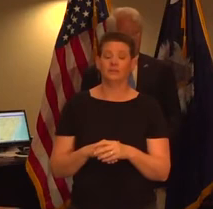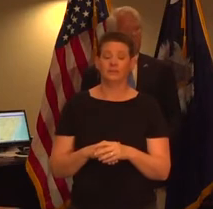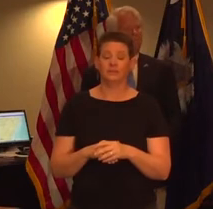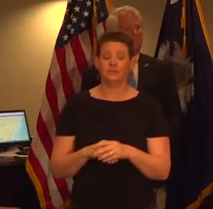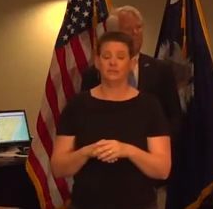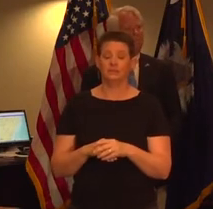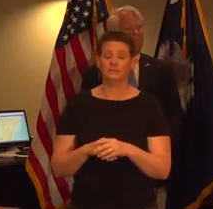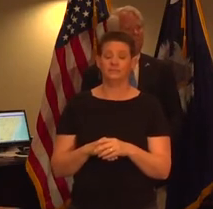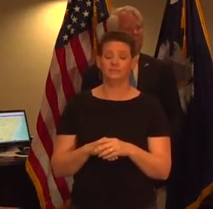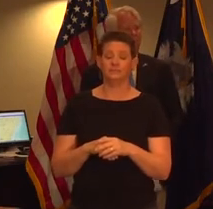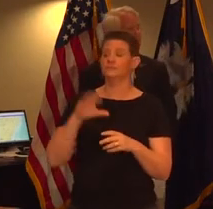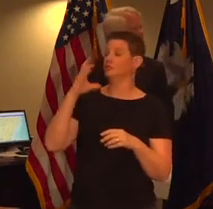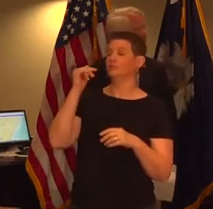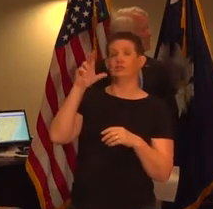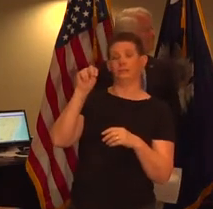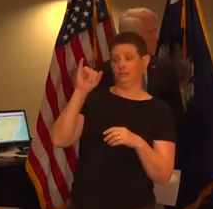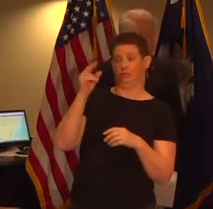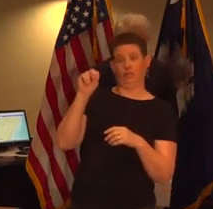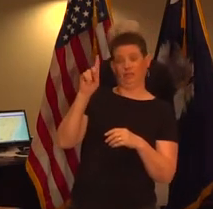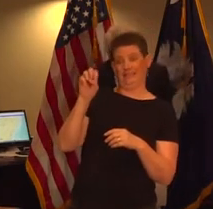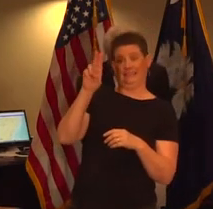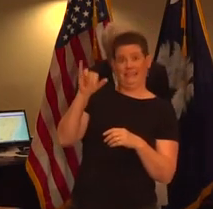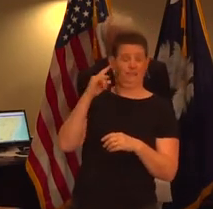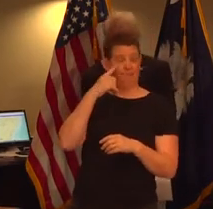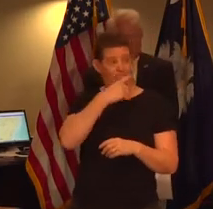chaplain john denny if you please